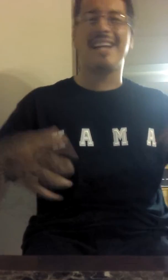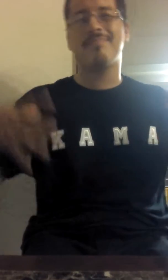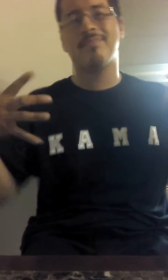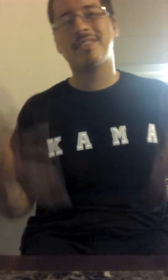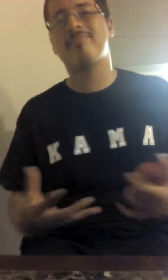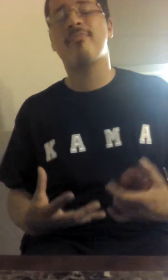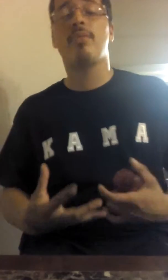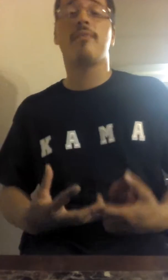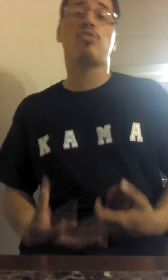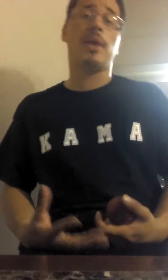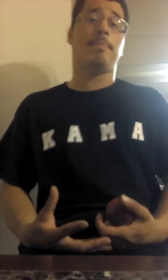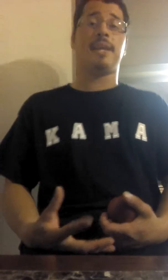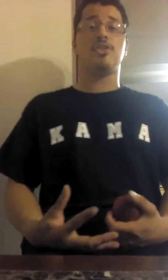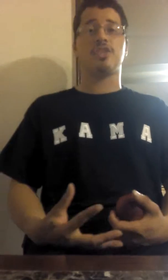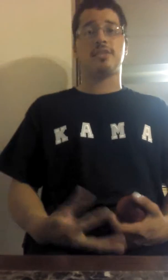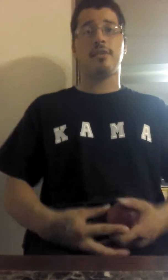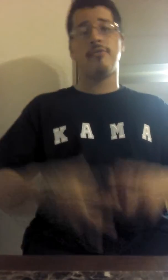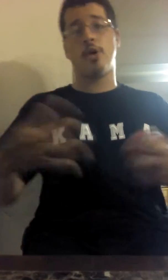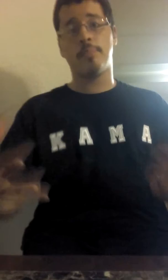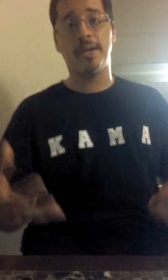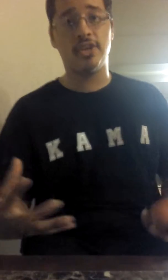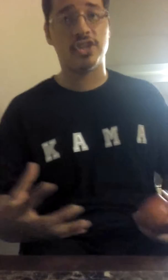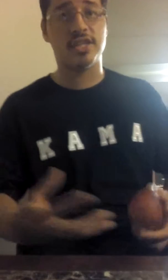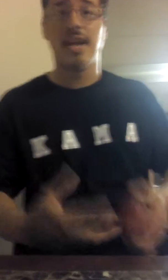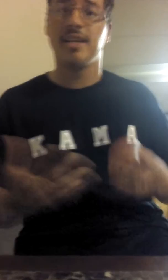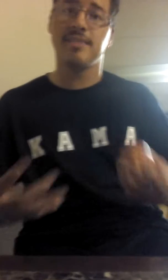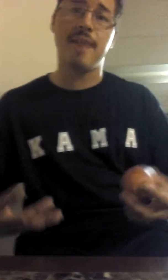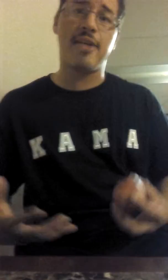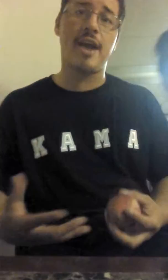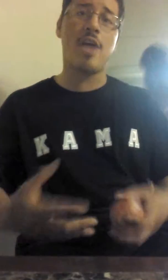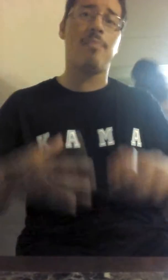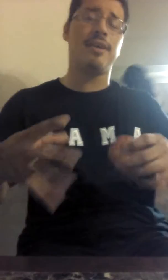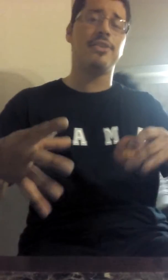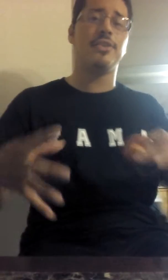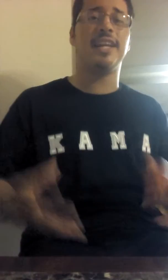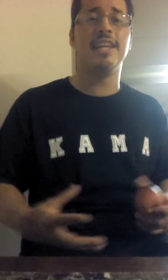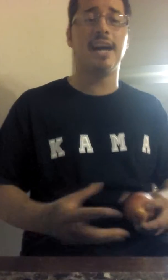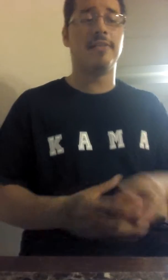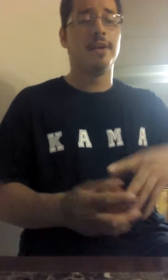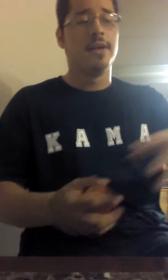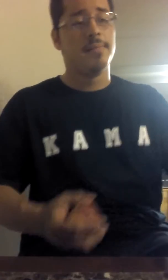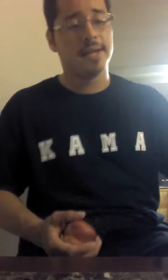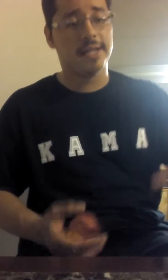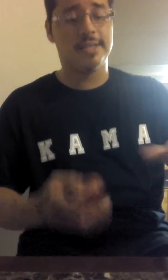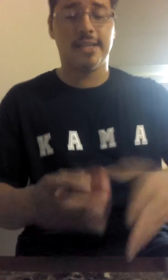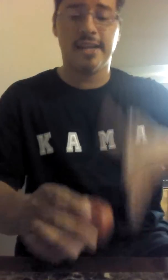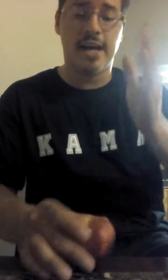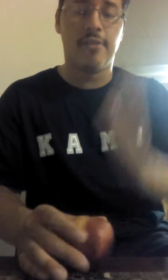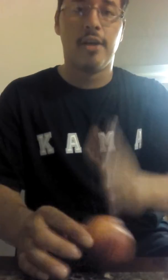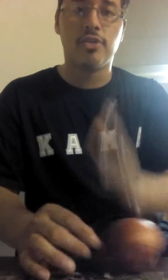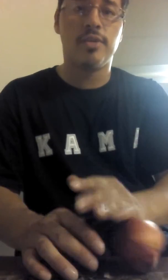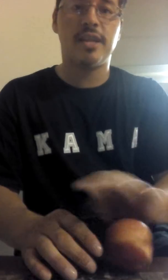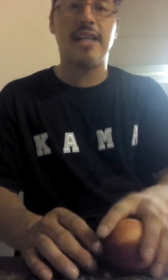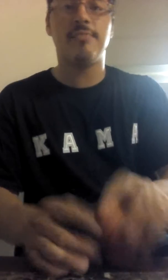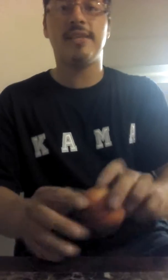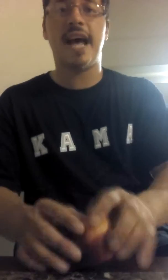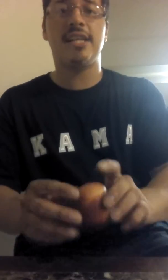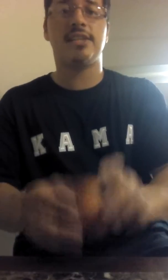three peaches. Four peaches. Doesn't matter how, but you know, enough because enough. So we slice them and dice them,